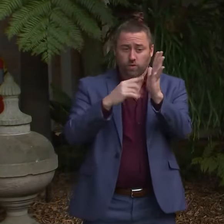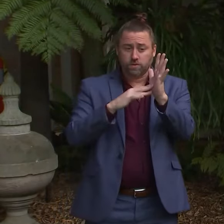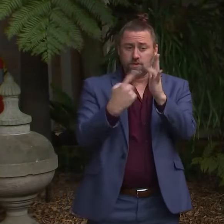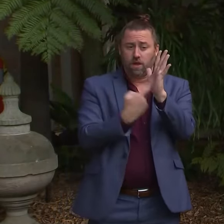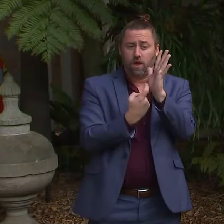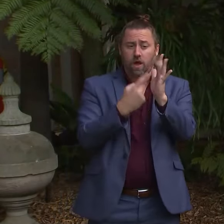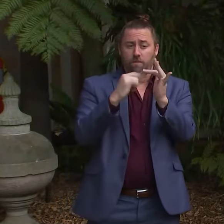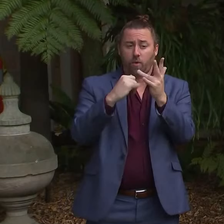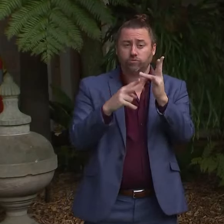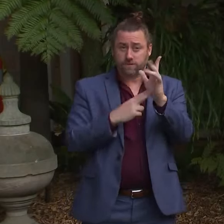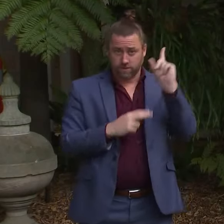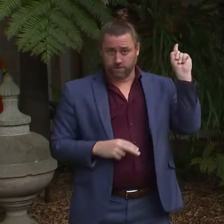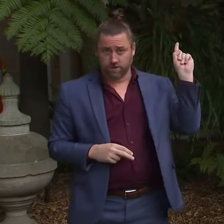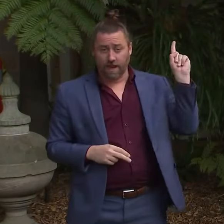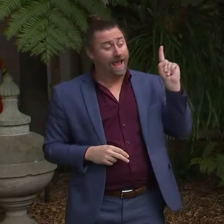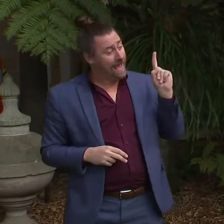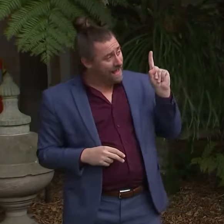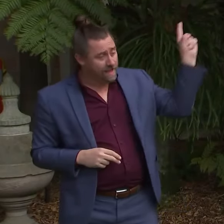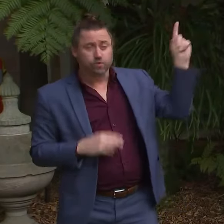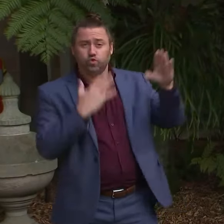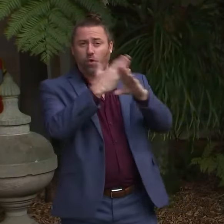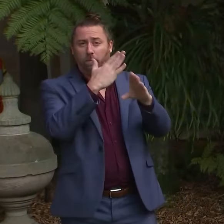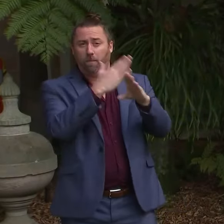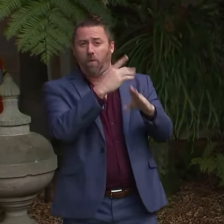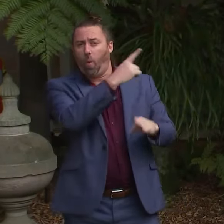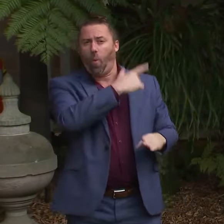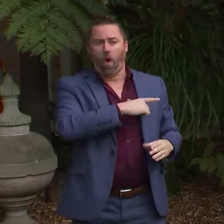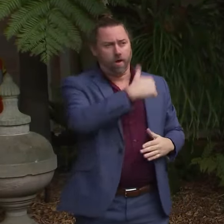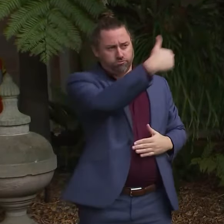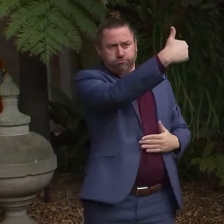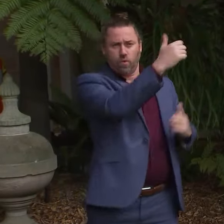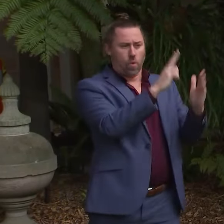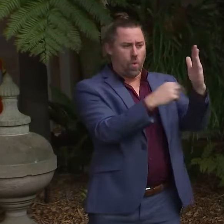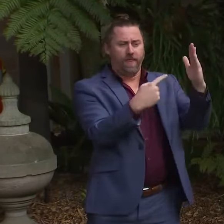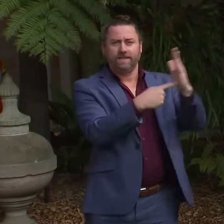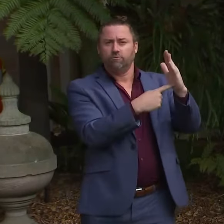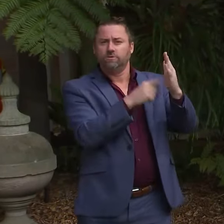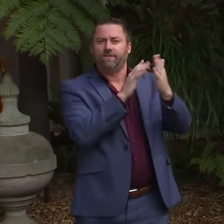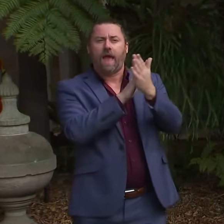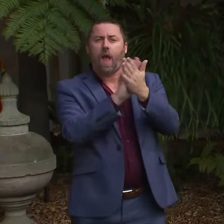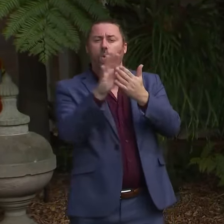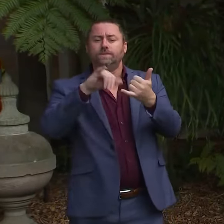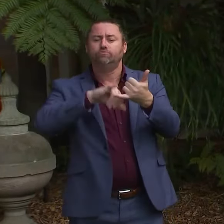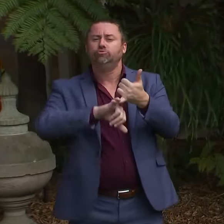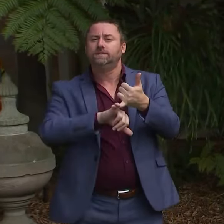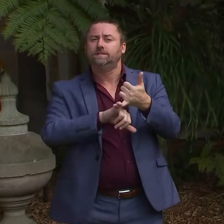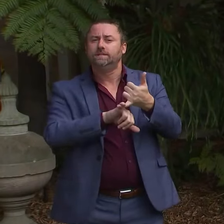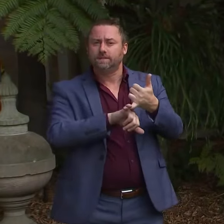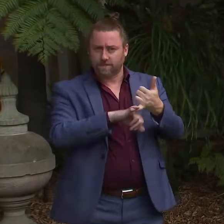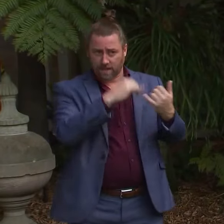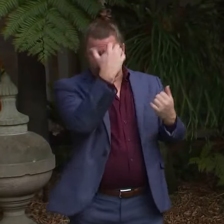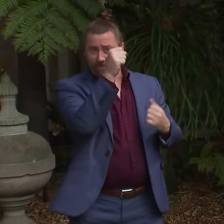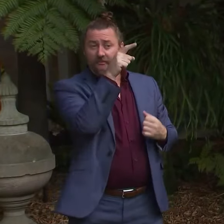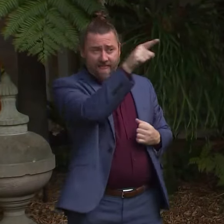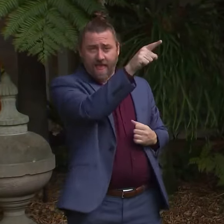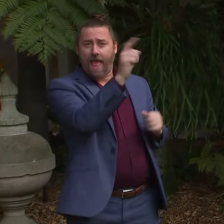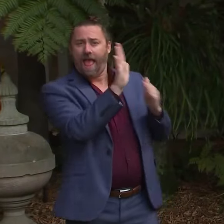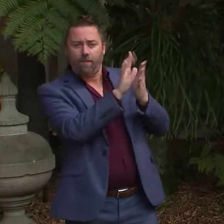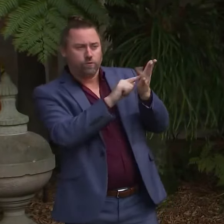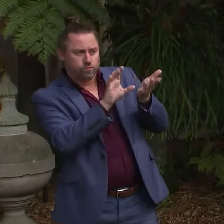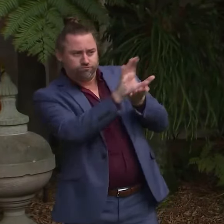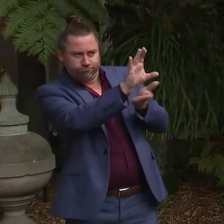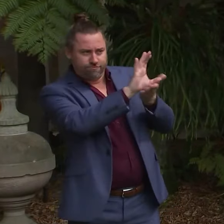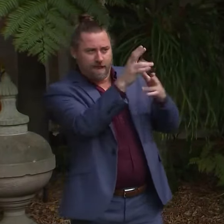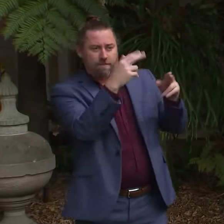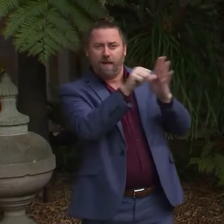explain to, um, Queenslanders, is why he was willing to partner with the Northern Territory for Howard Springs, but not invest in Queensland